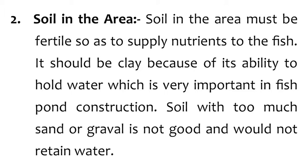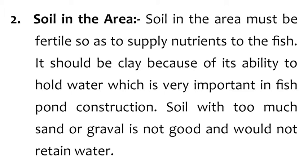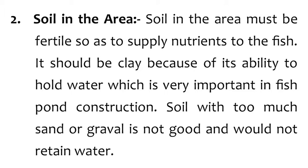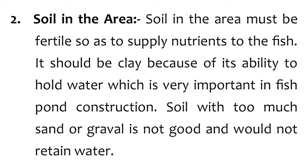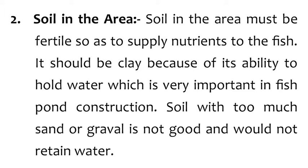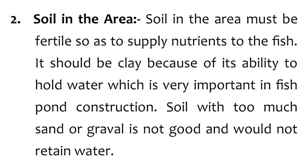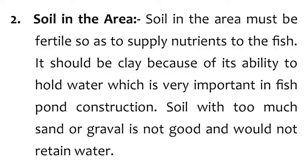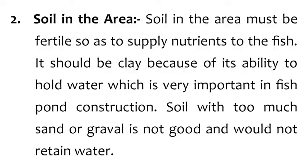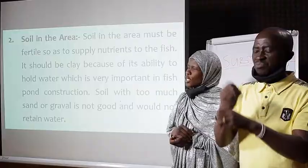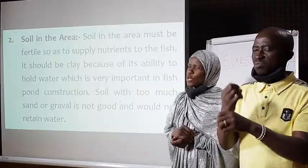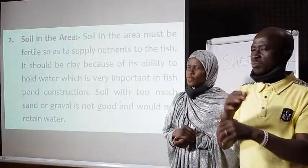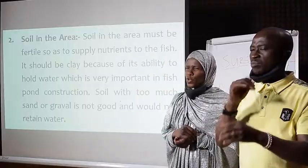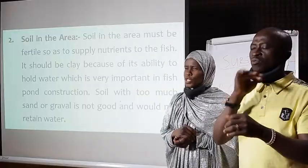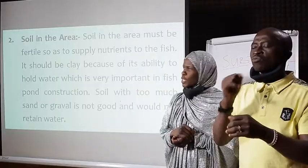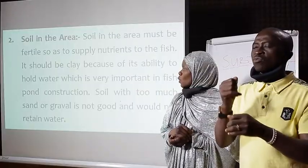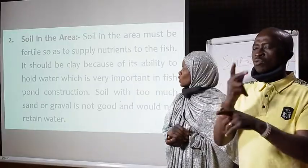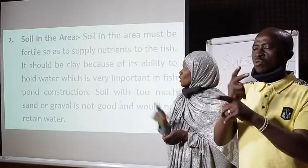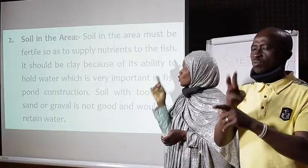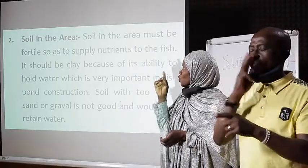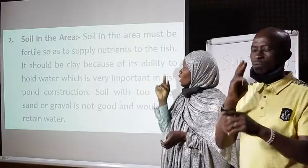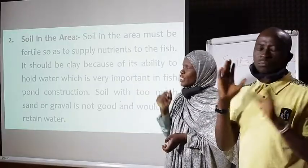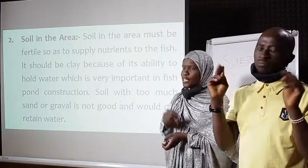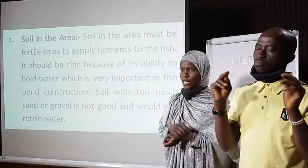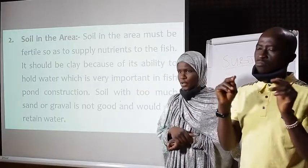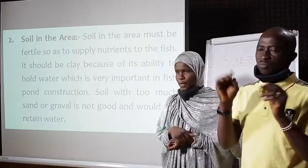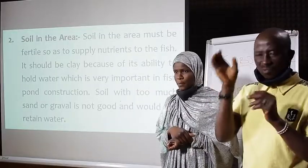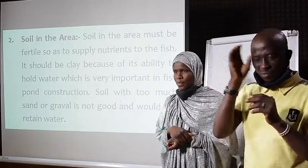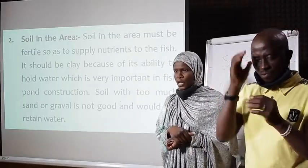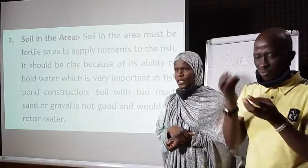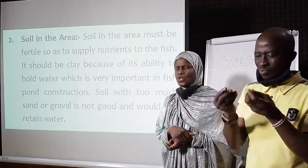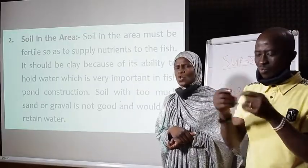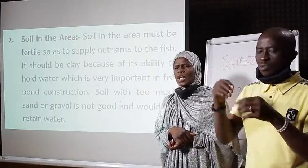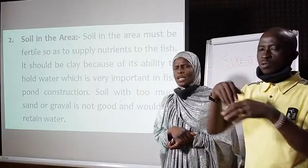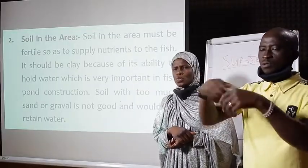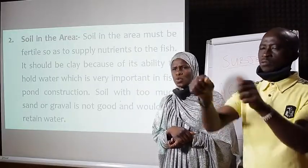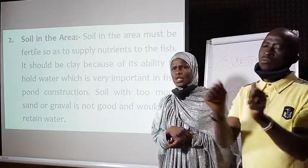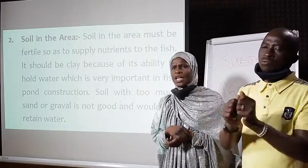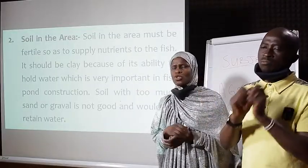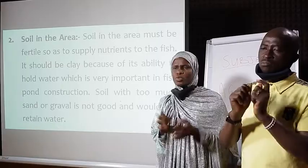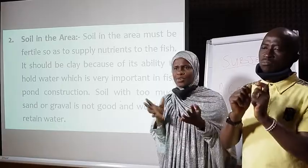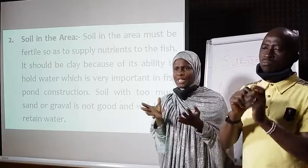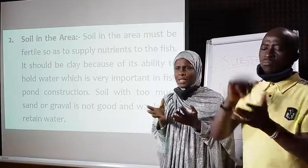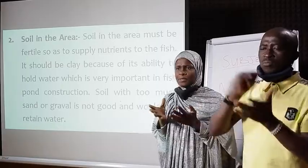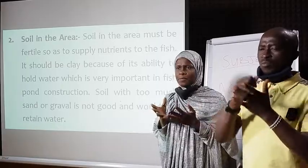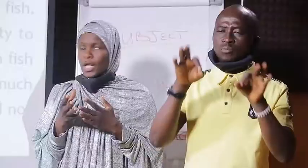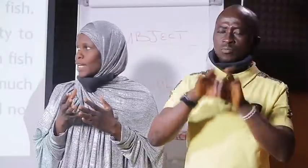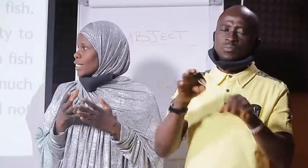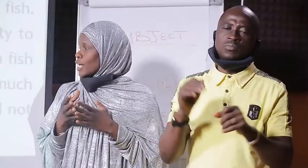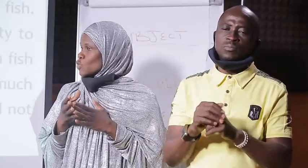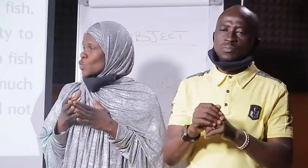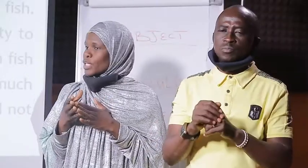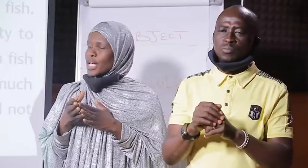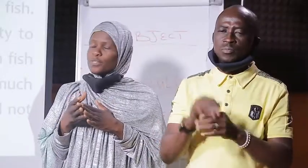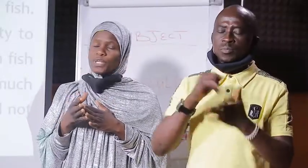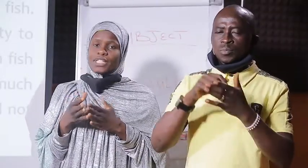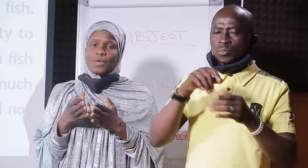return water you have to consider what the soil in the area this soil has to go it has to be fertile and